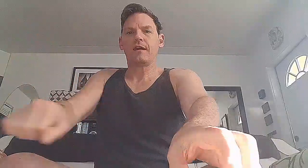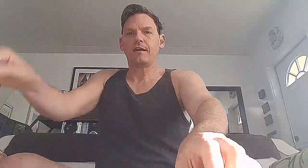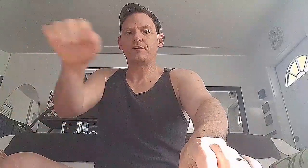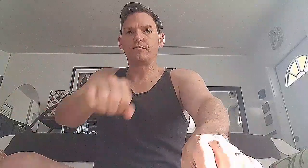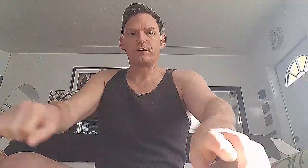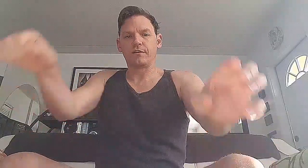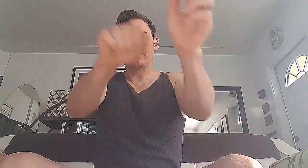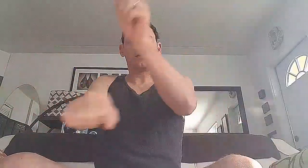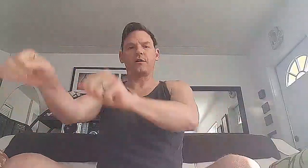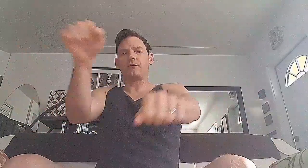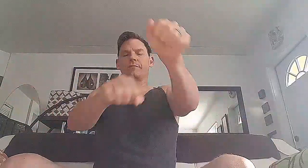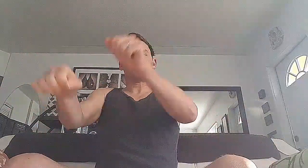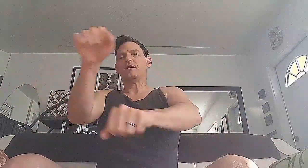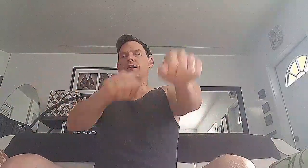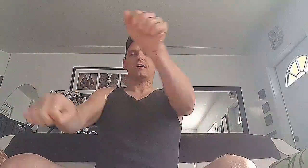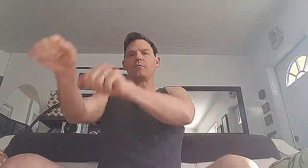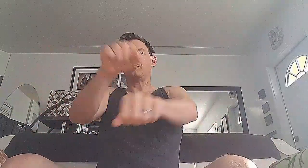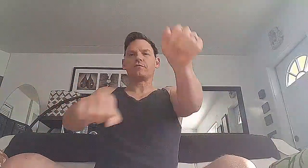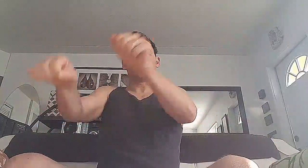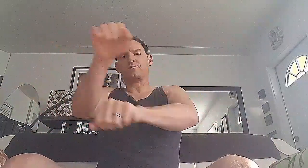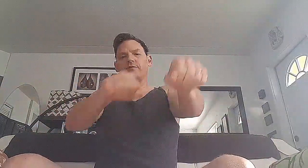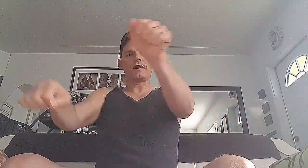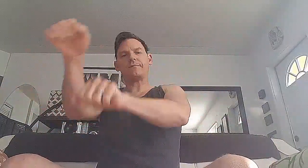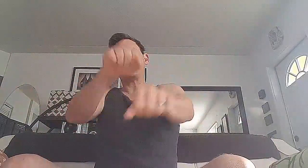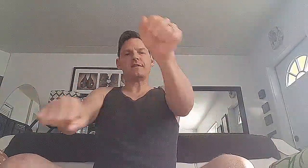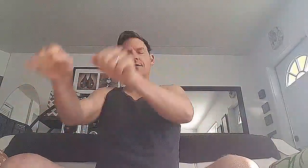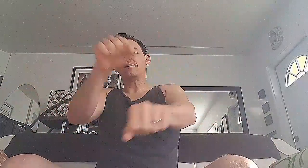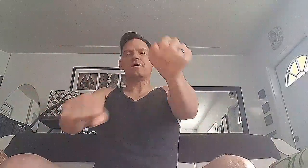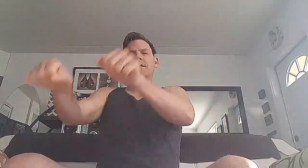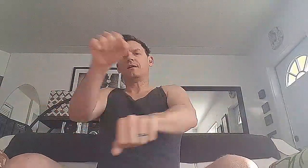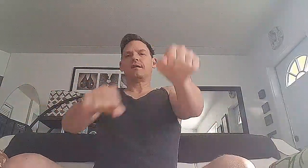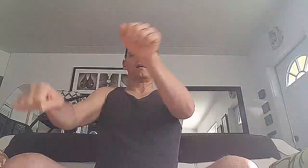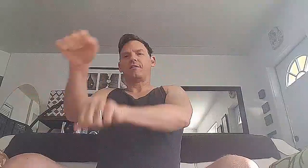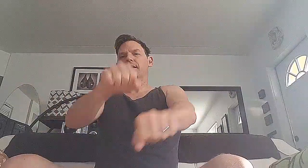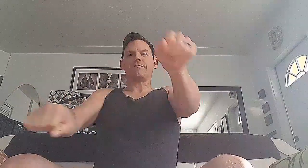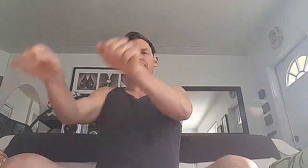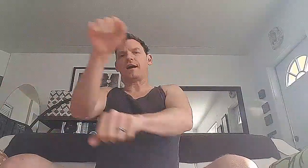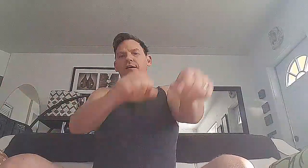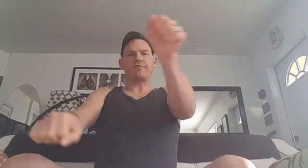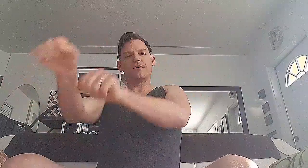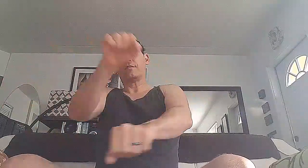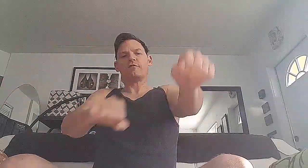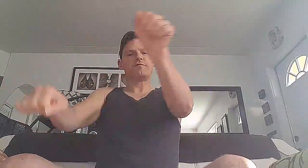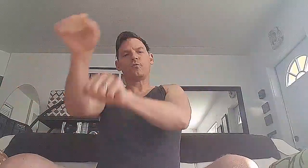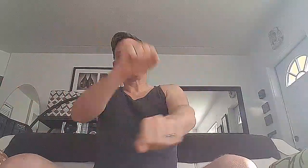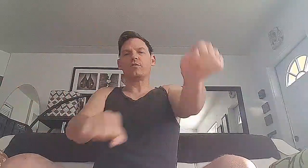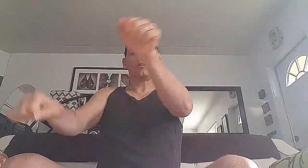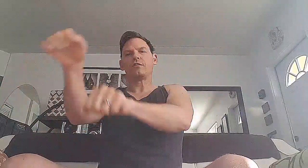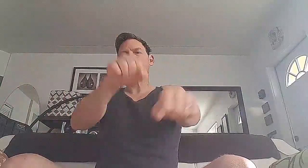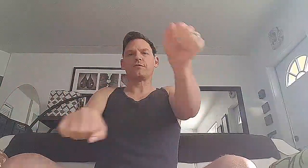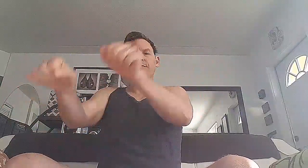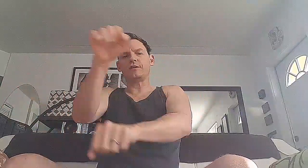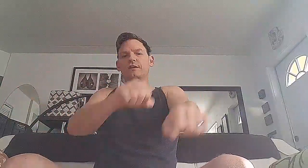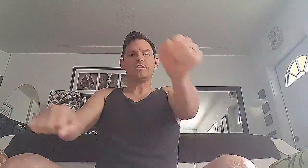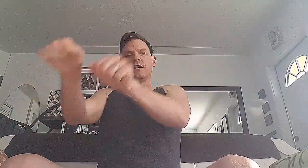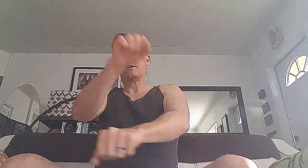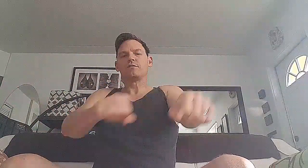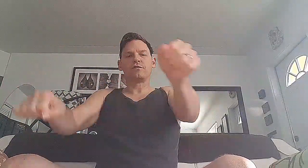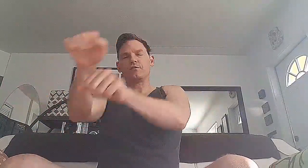How are you doing there? There we go. All right. almost done with that. All right. Five, four, three, two.